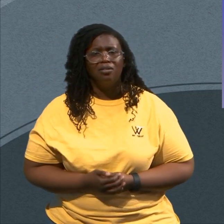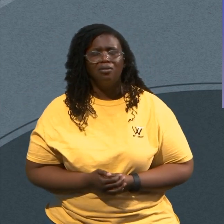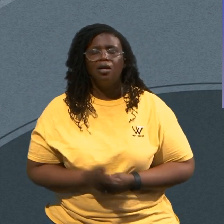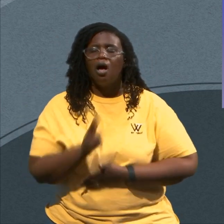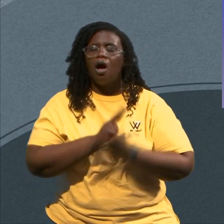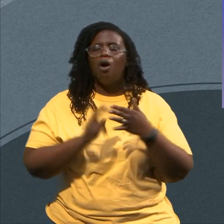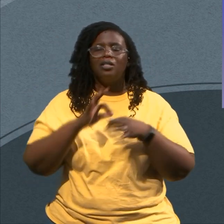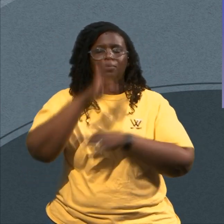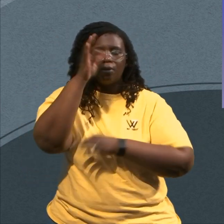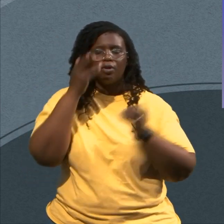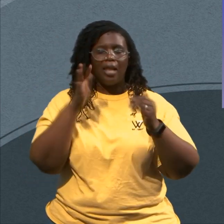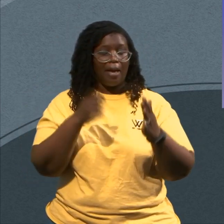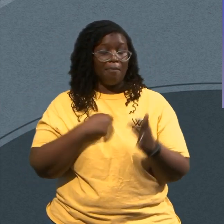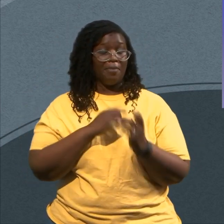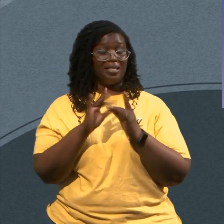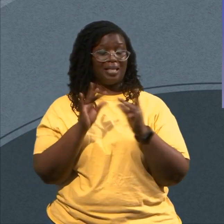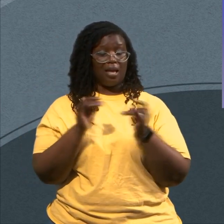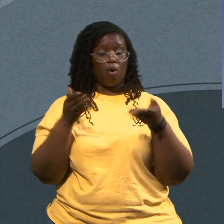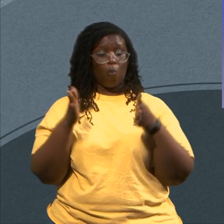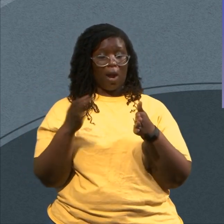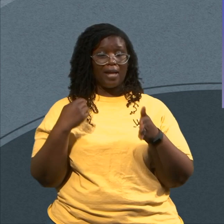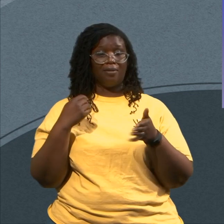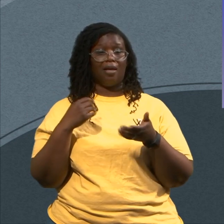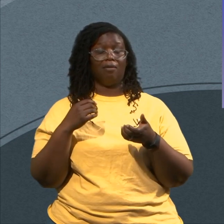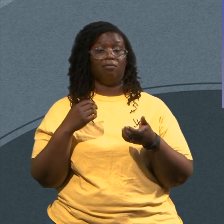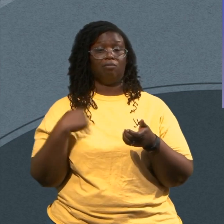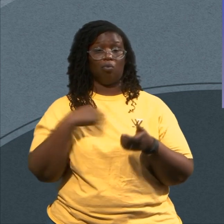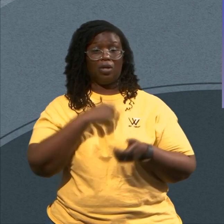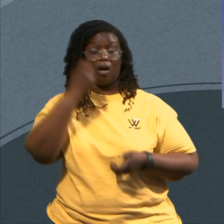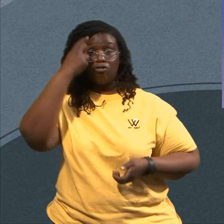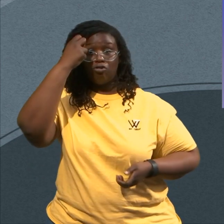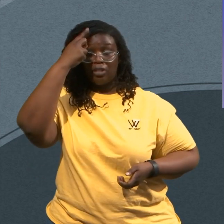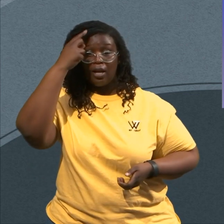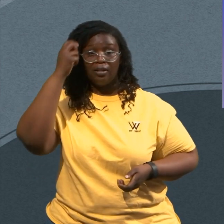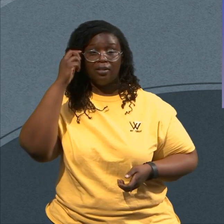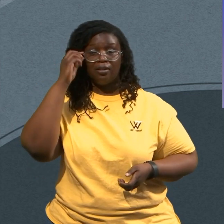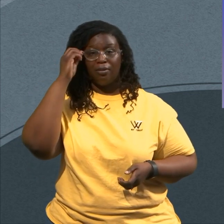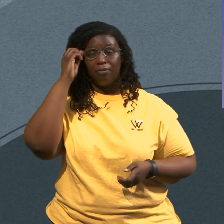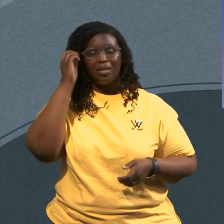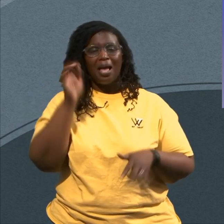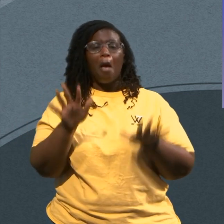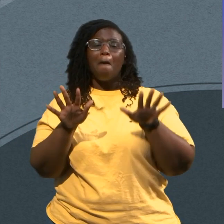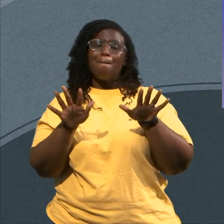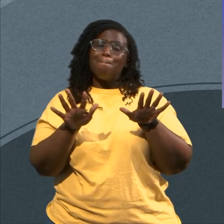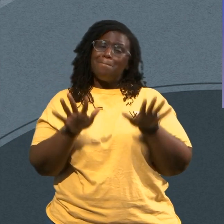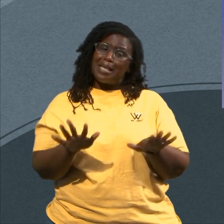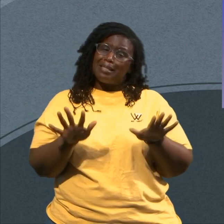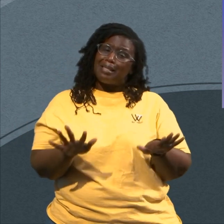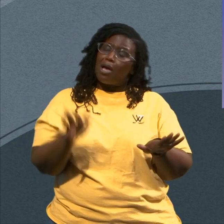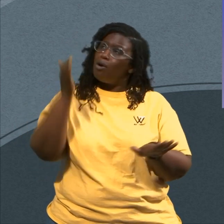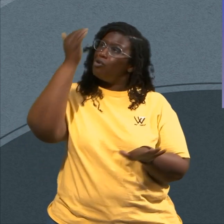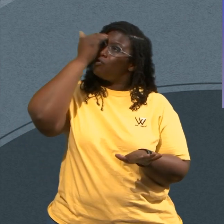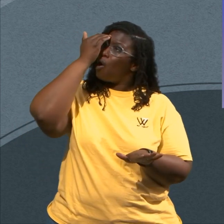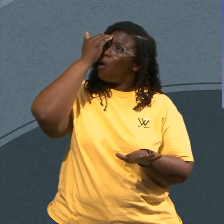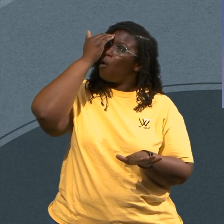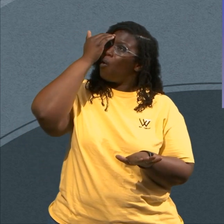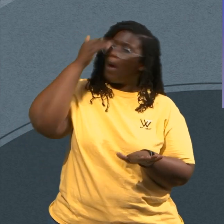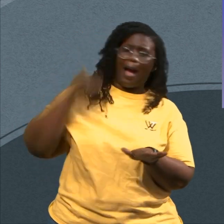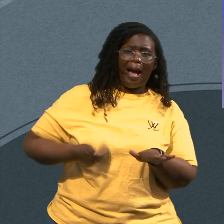Say It So We Can Grab It As A Congregation Be Still And Know That I Am God Is Not Written To The Children Of